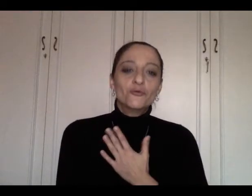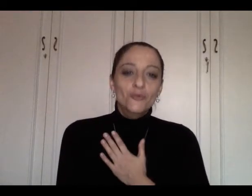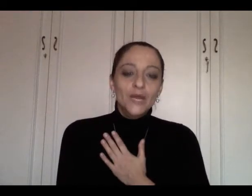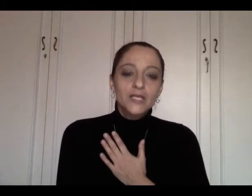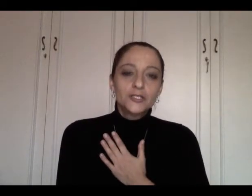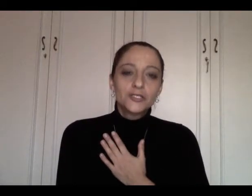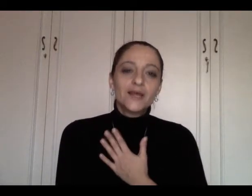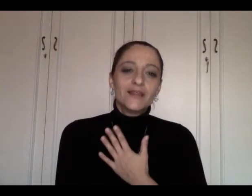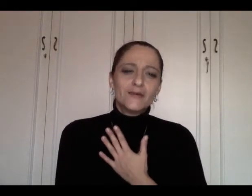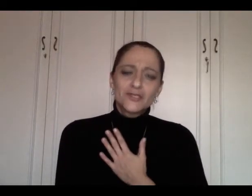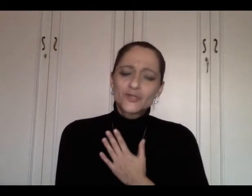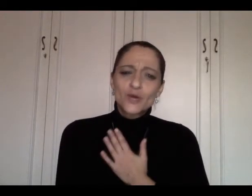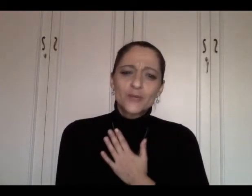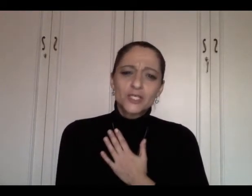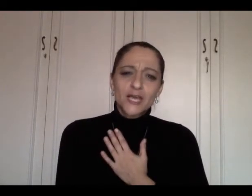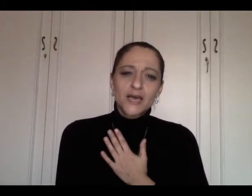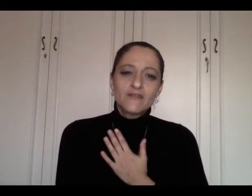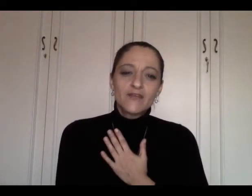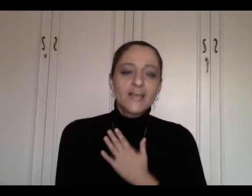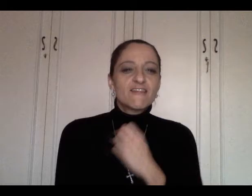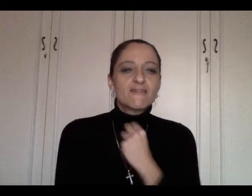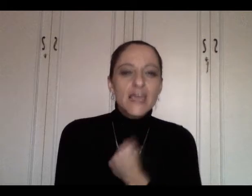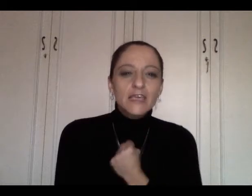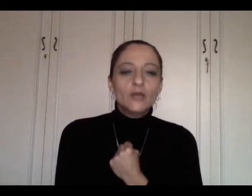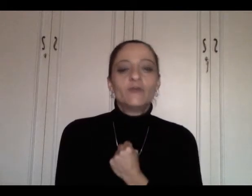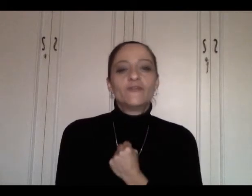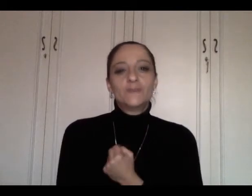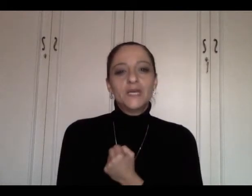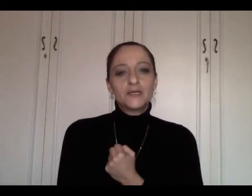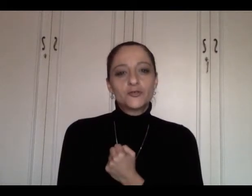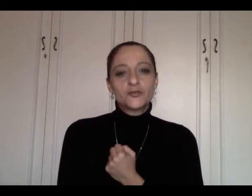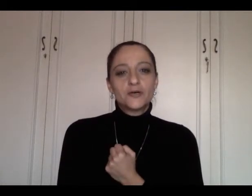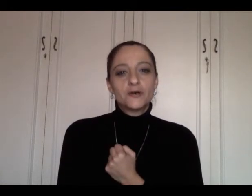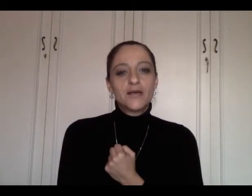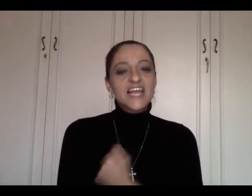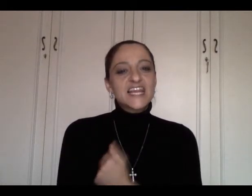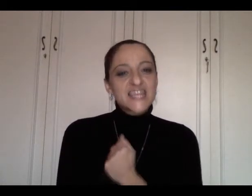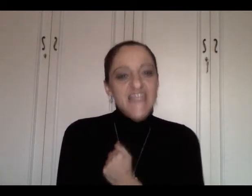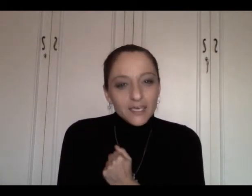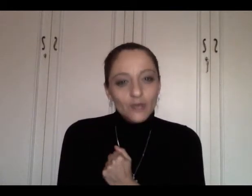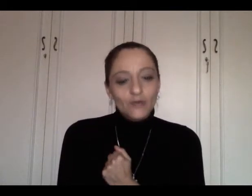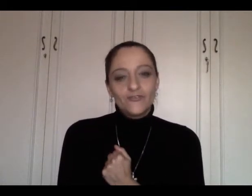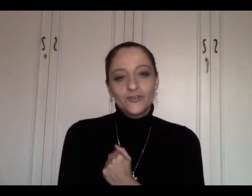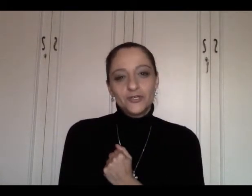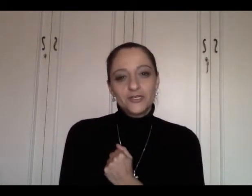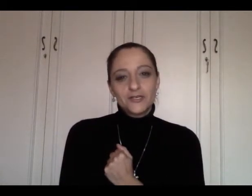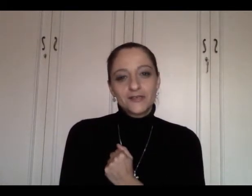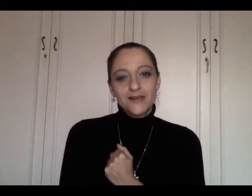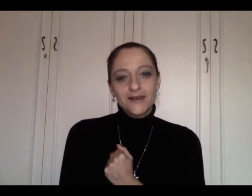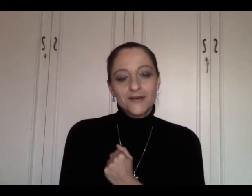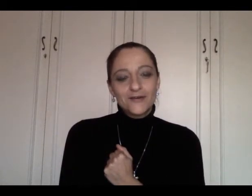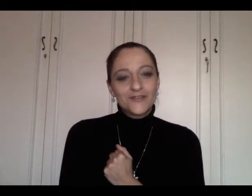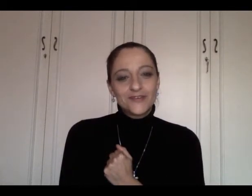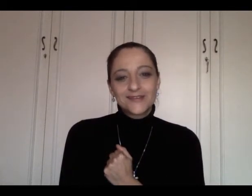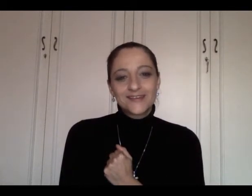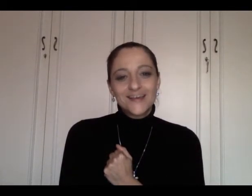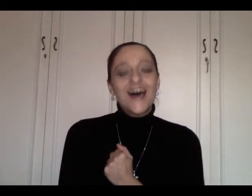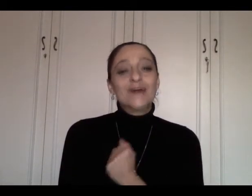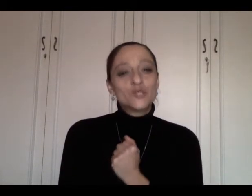Reach. There is so much love. Thank you for being strong. Thank you for choosing to let go of this. I'm